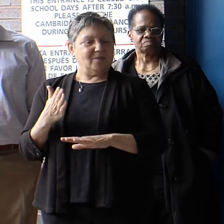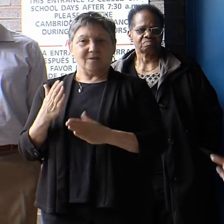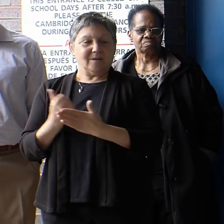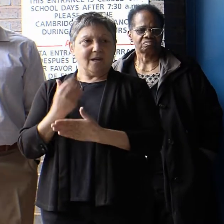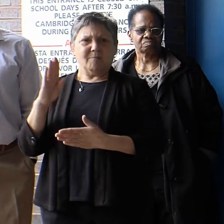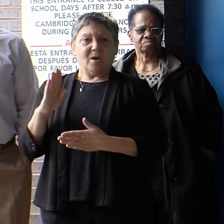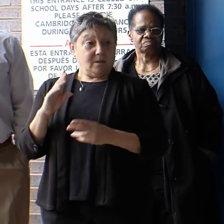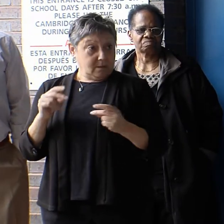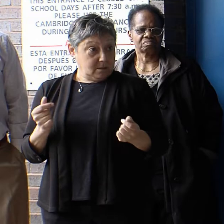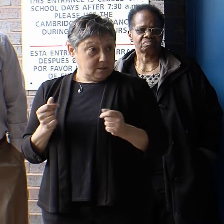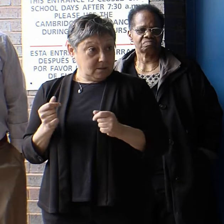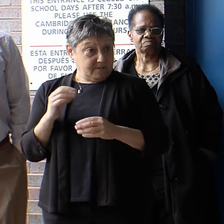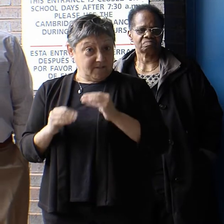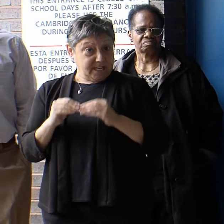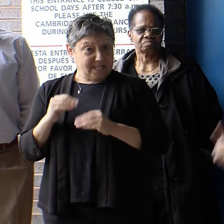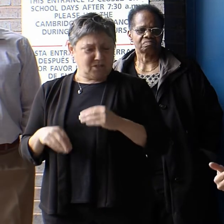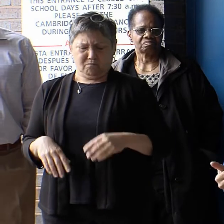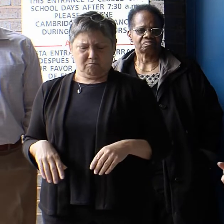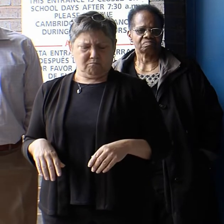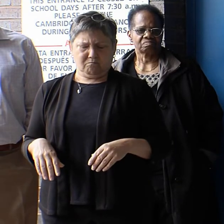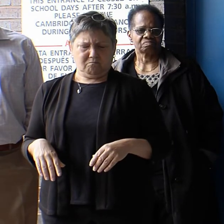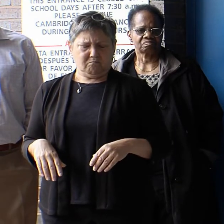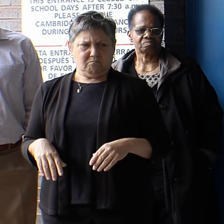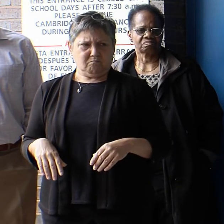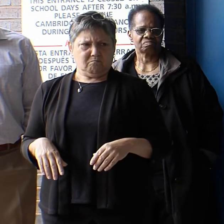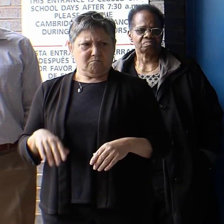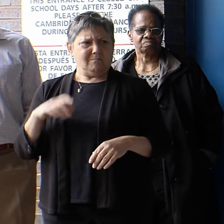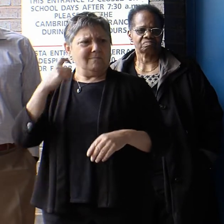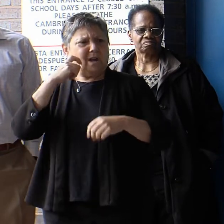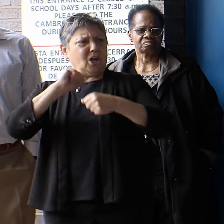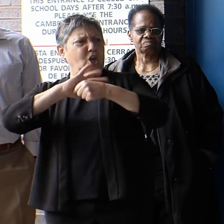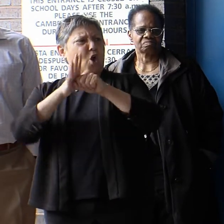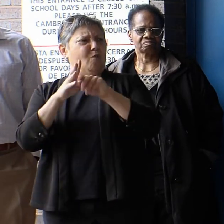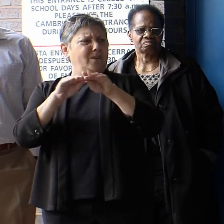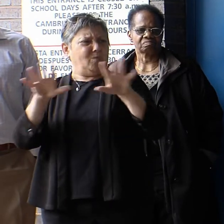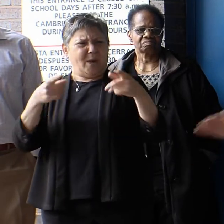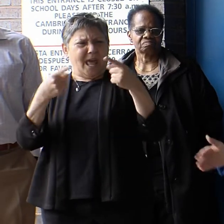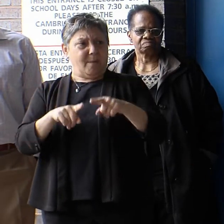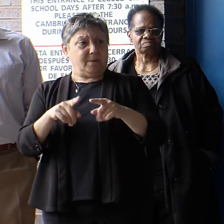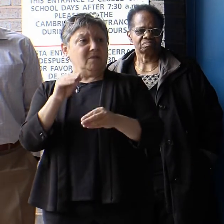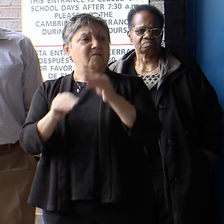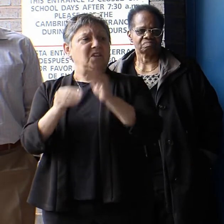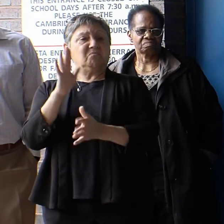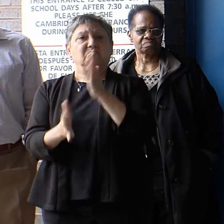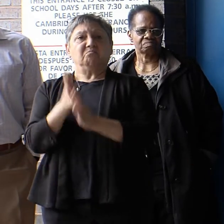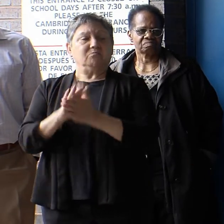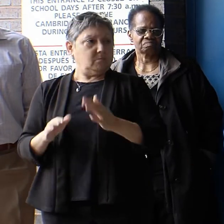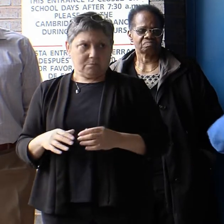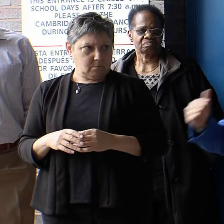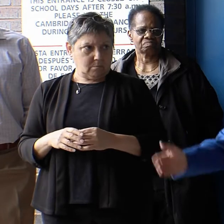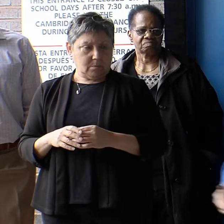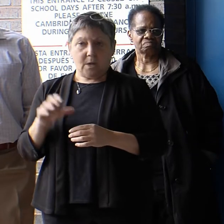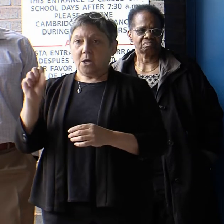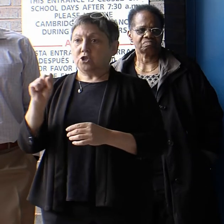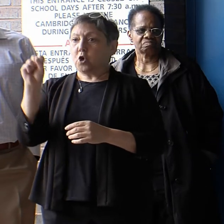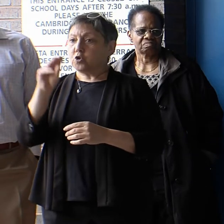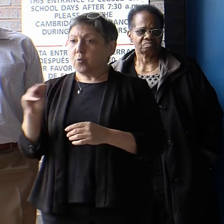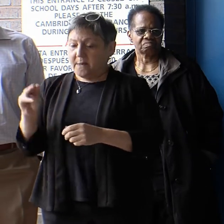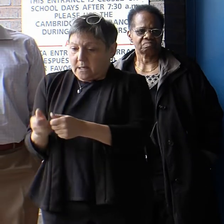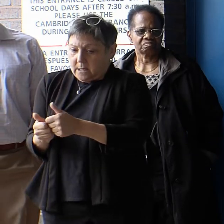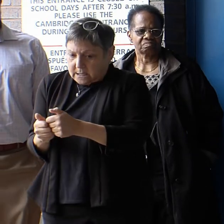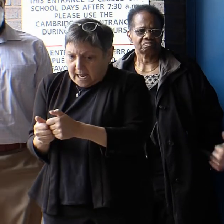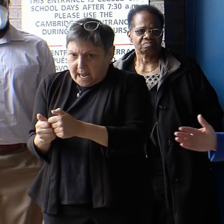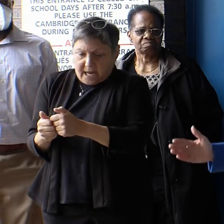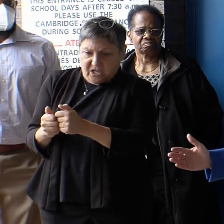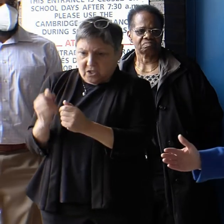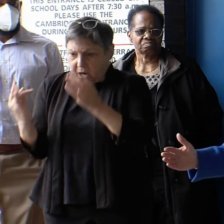quick fix for what just happened in COVID, for what happens with social media and conspiracy theories